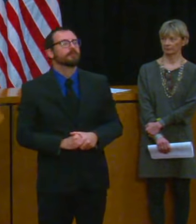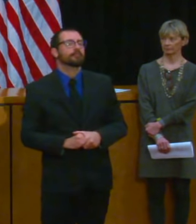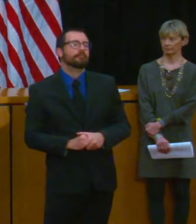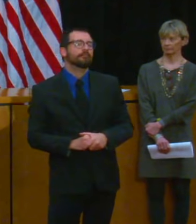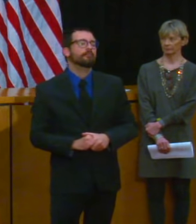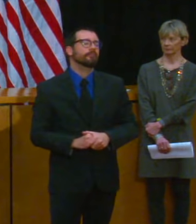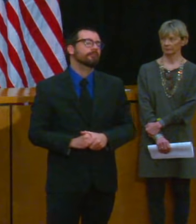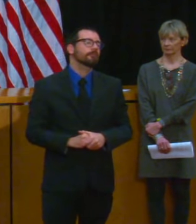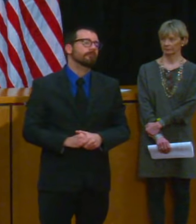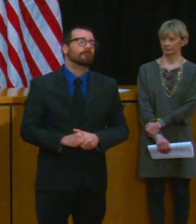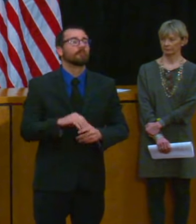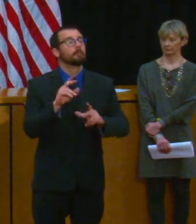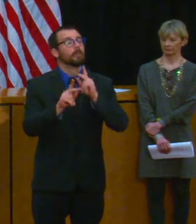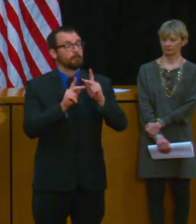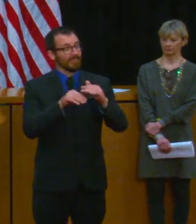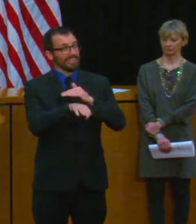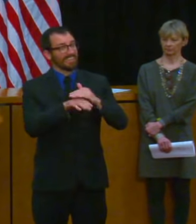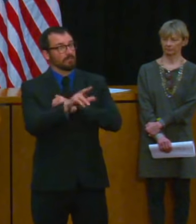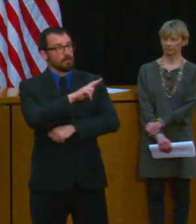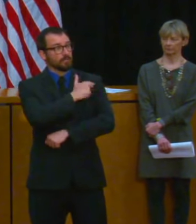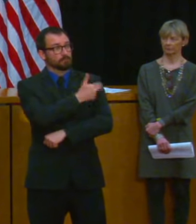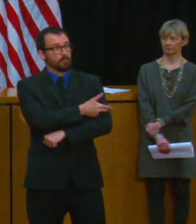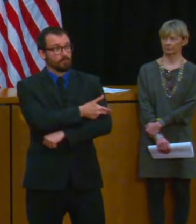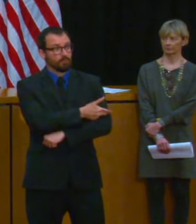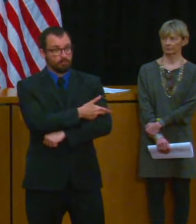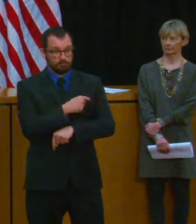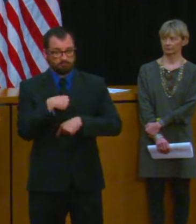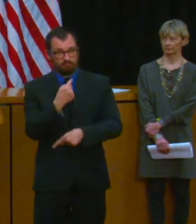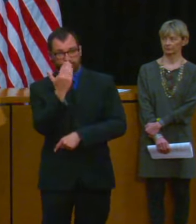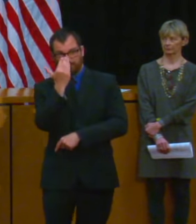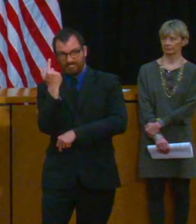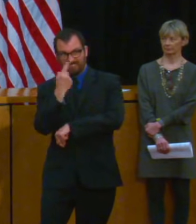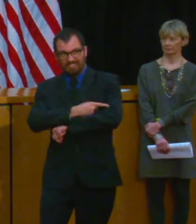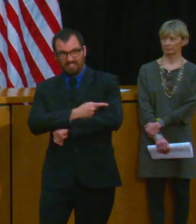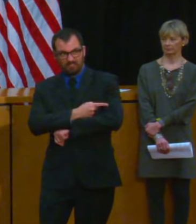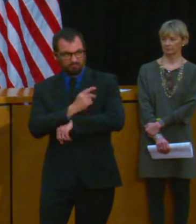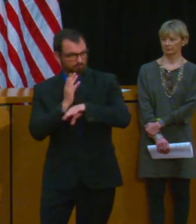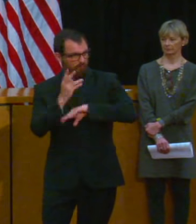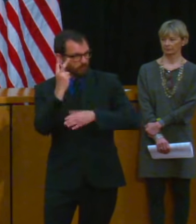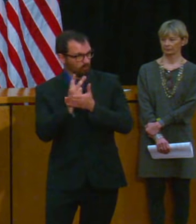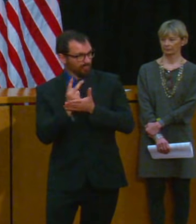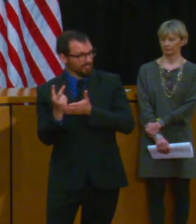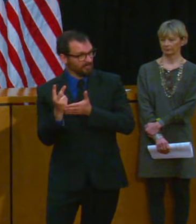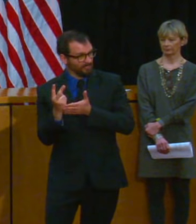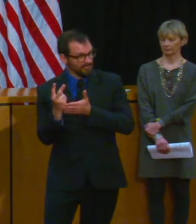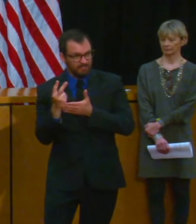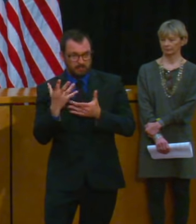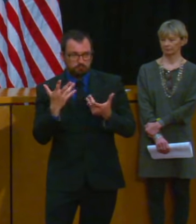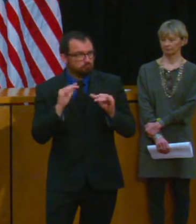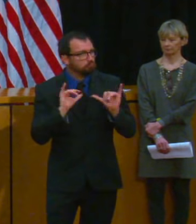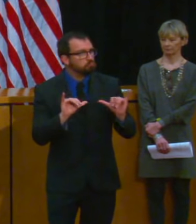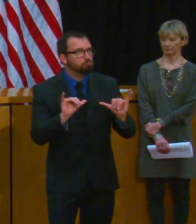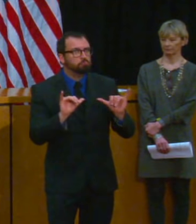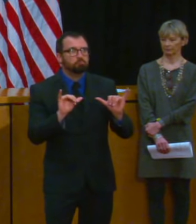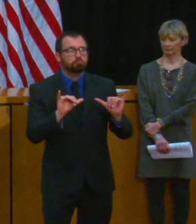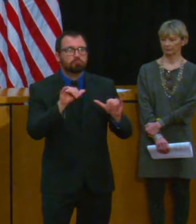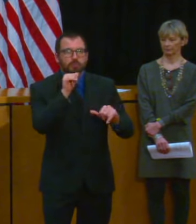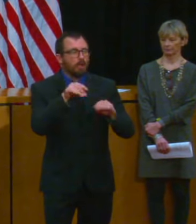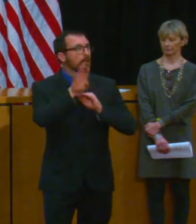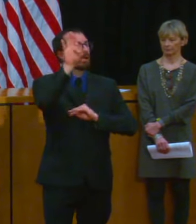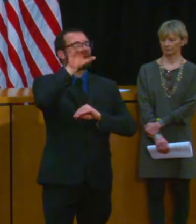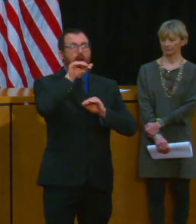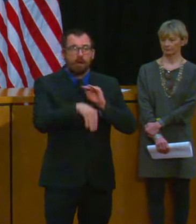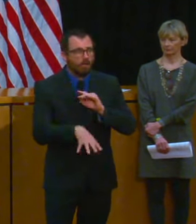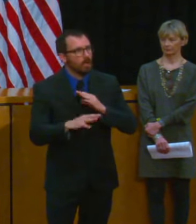been pretty flat now for about 15 days in a row the percentage of all cases that are hospitalized has also been pretty consistent it's at